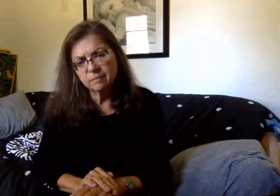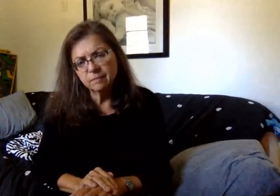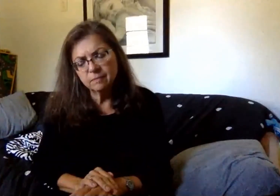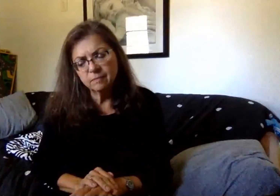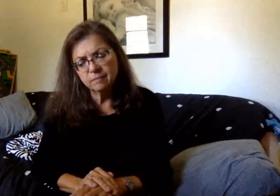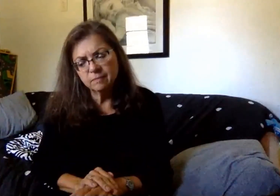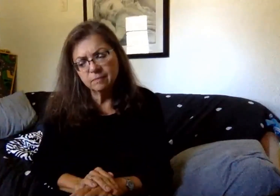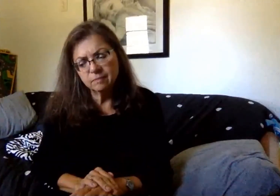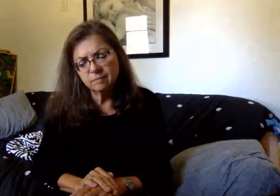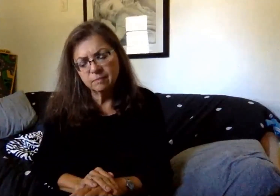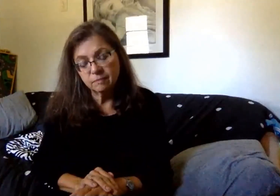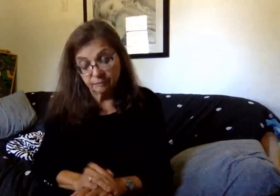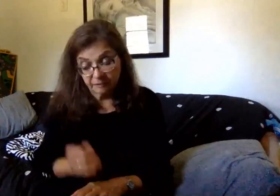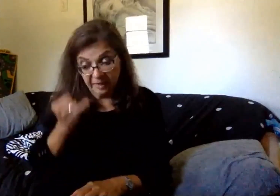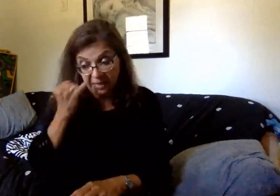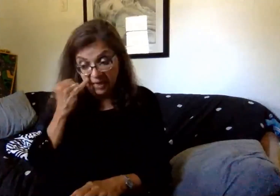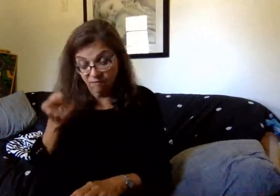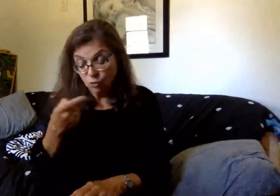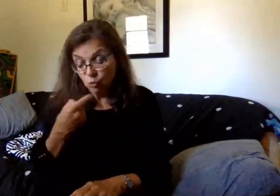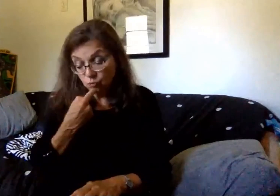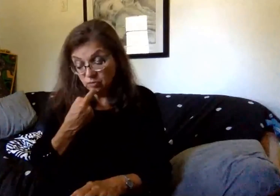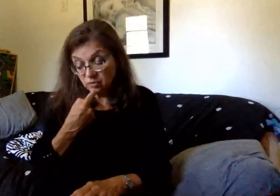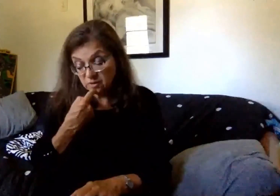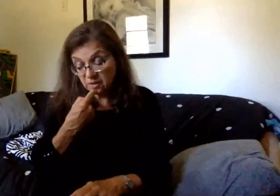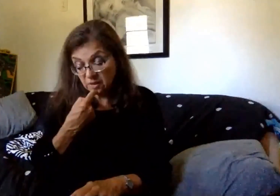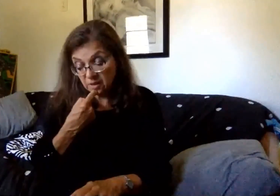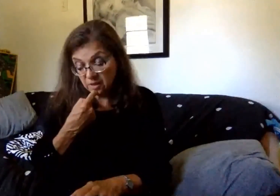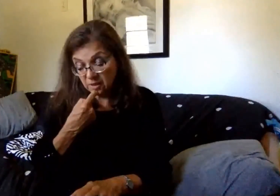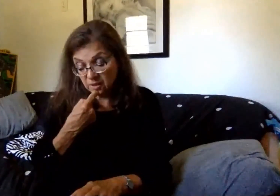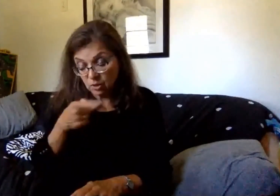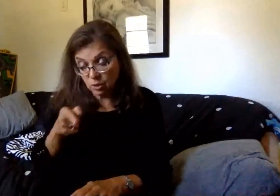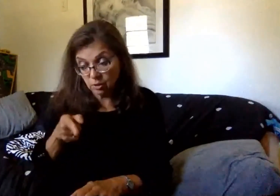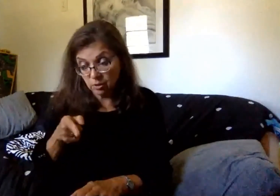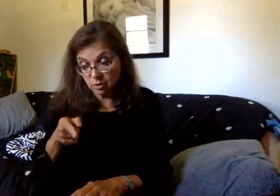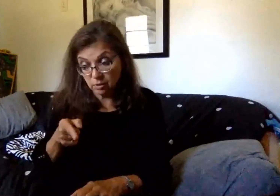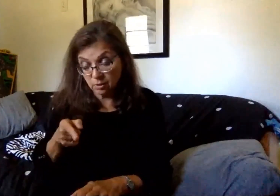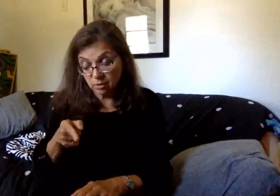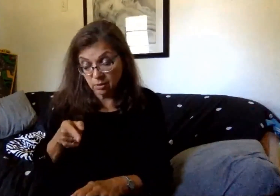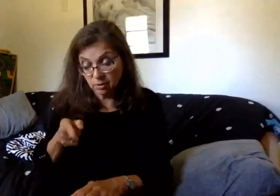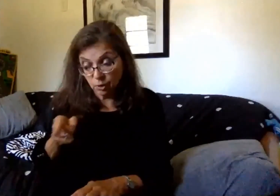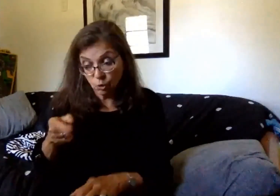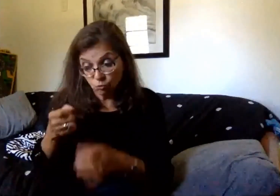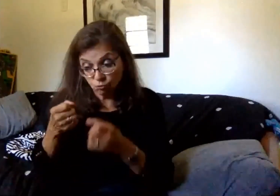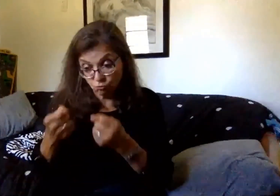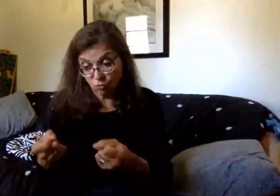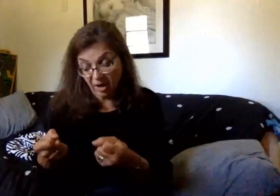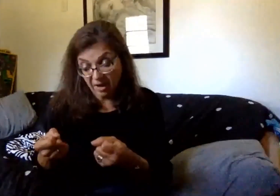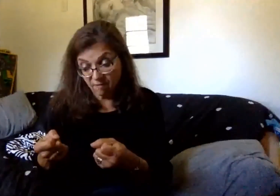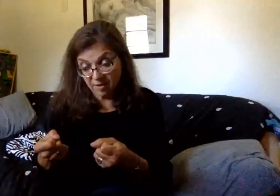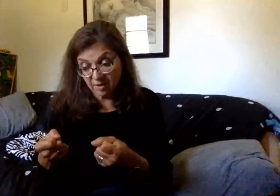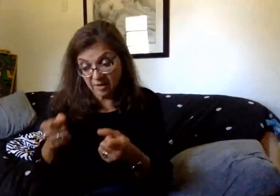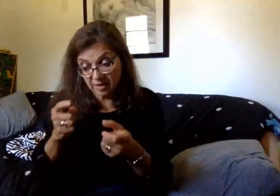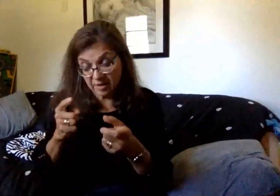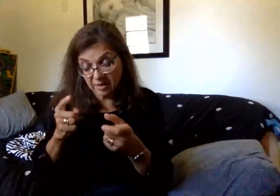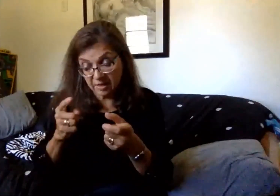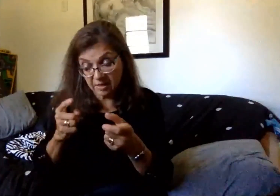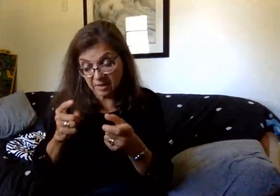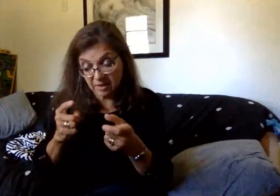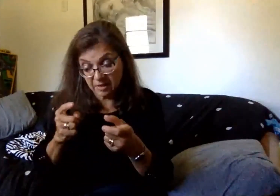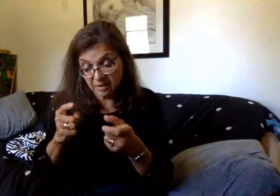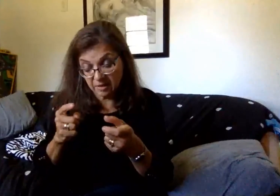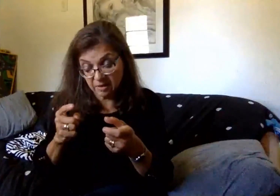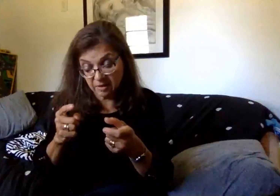If you've indicated that you know the student would not be routed on the bus route,